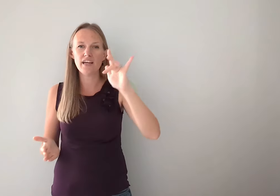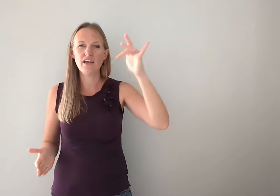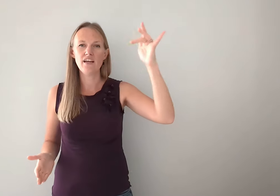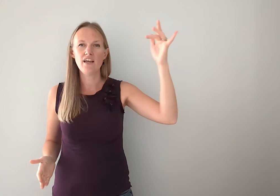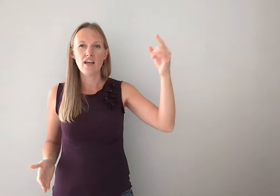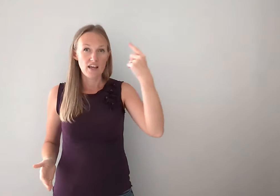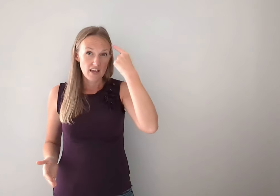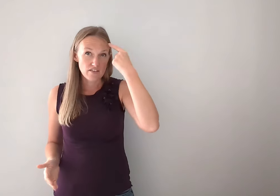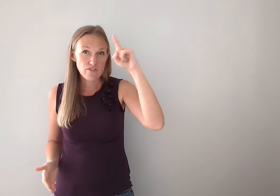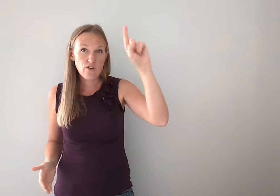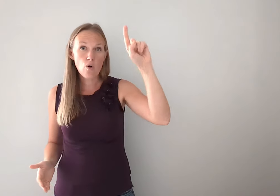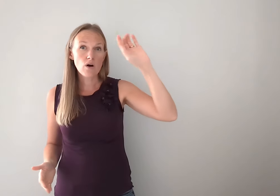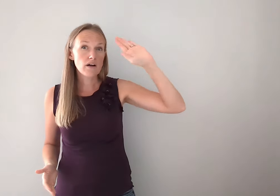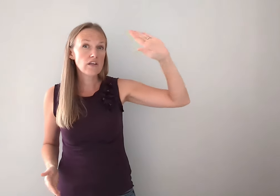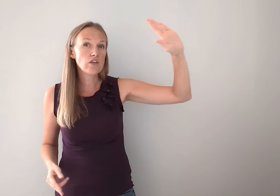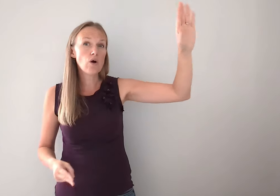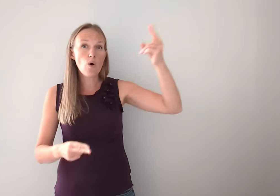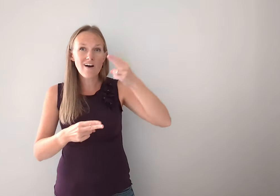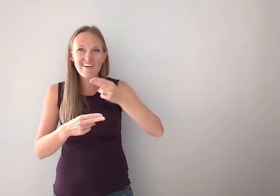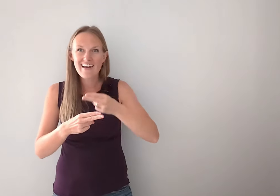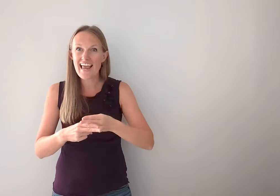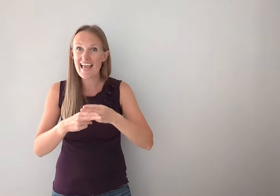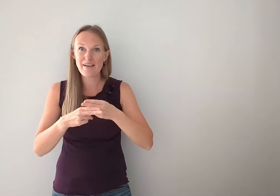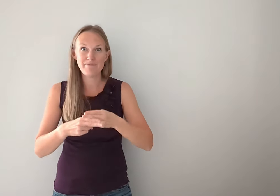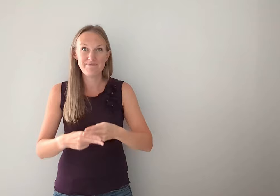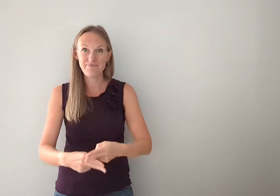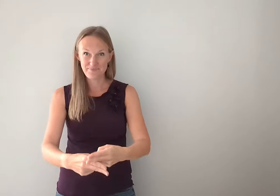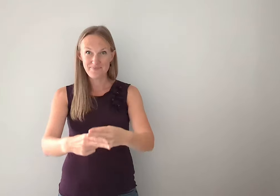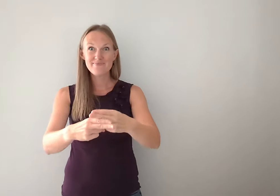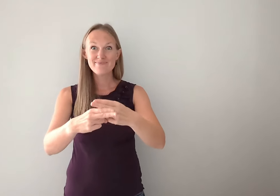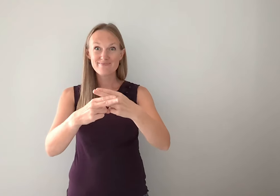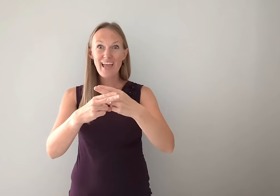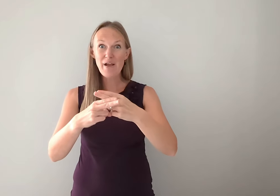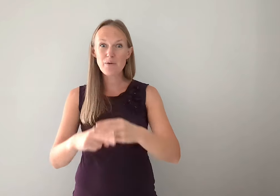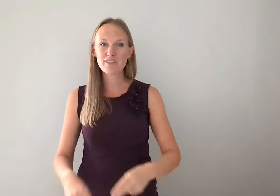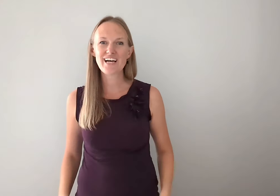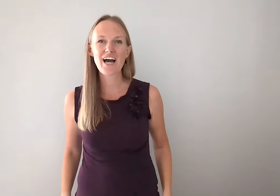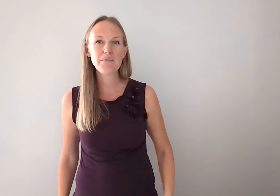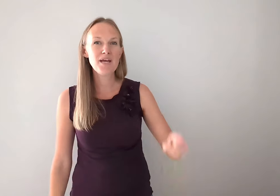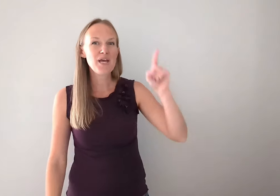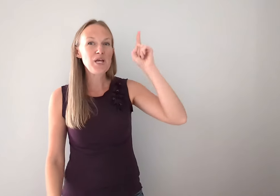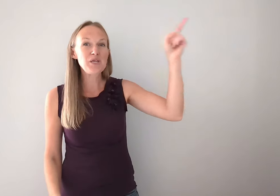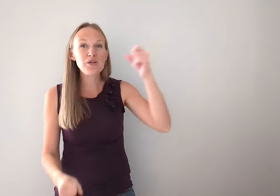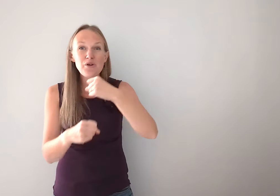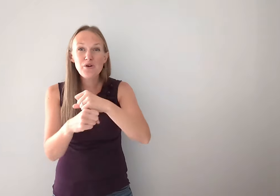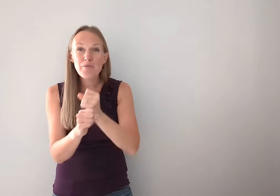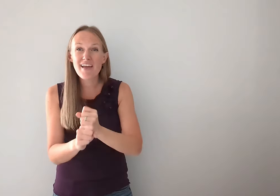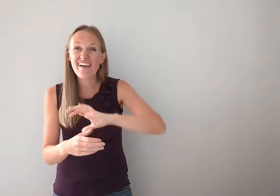and for your name. Name. Okay. One more time. You make